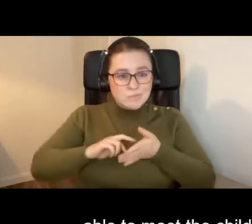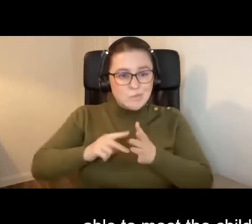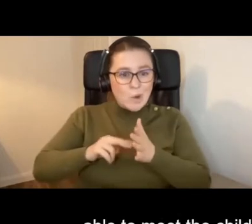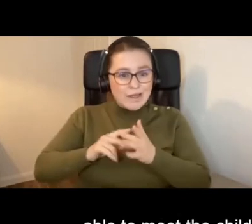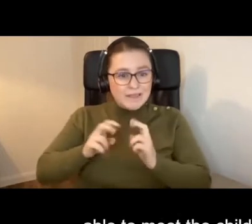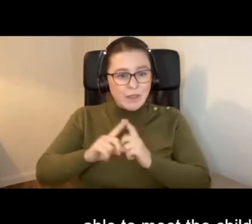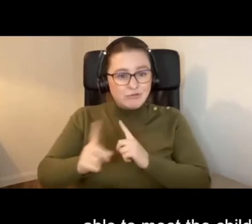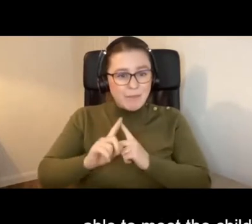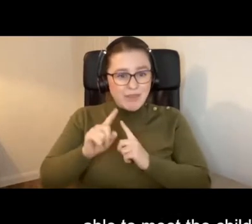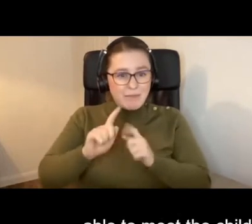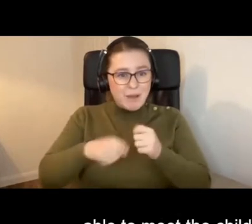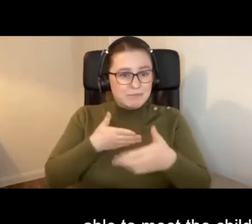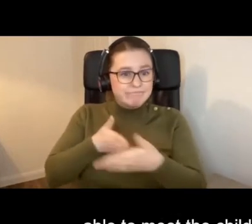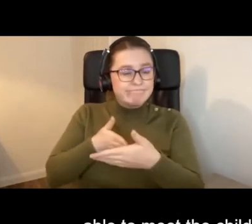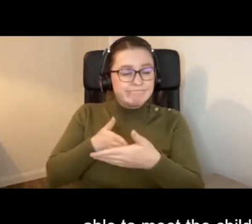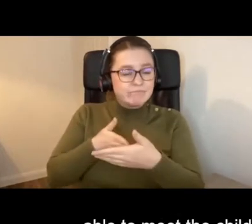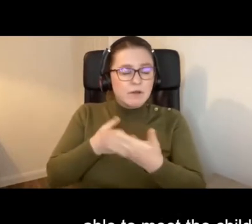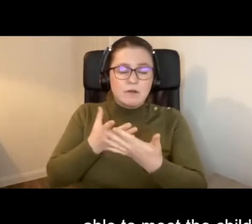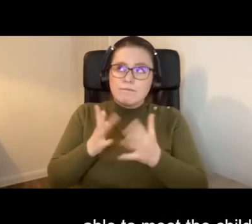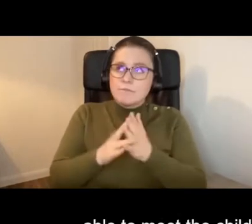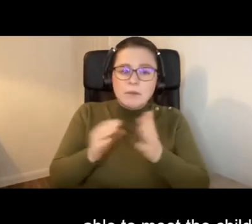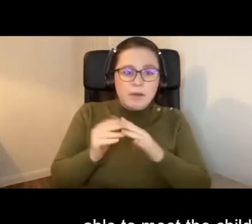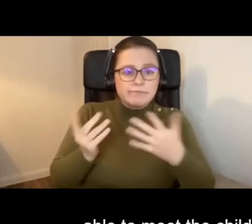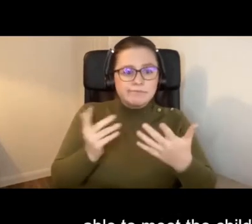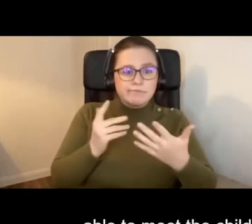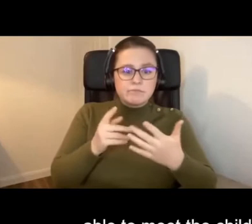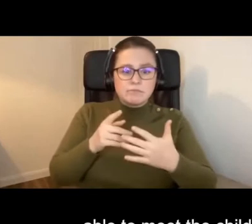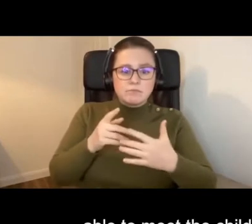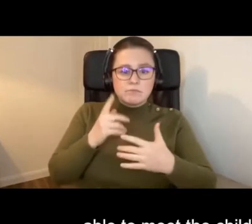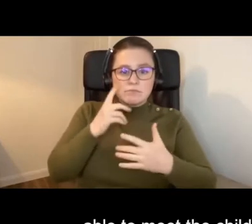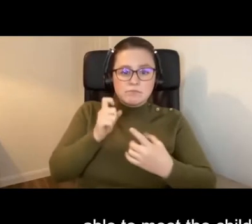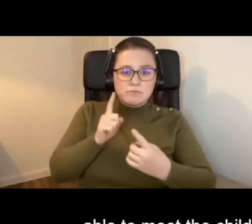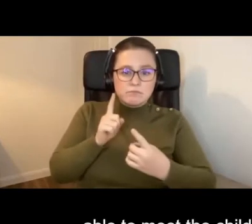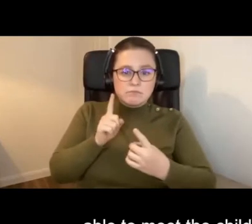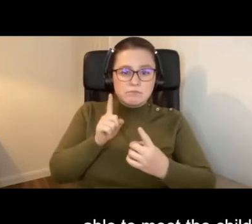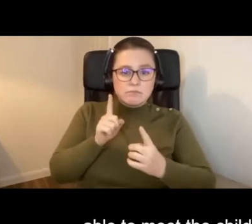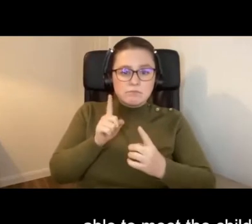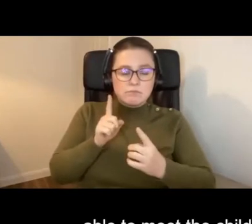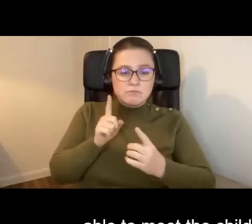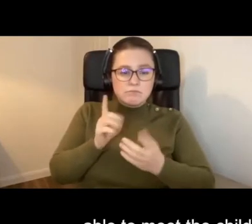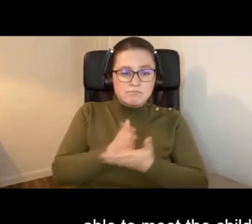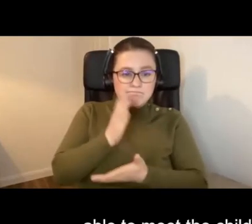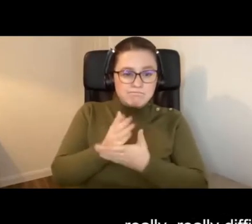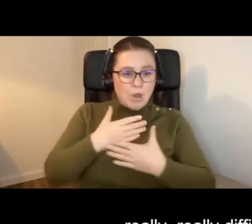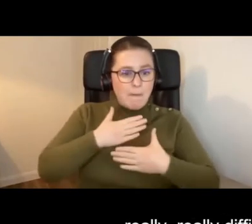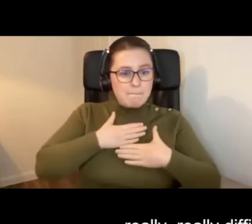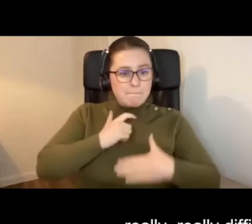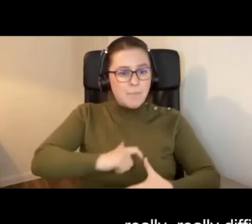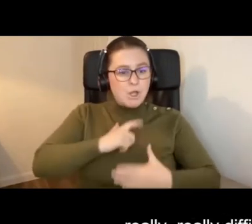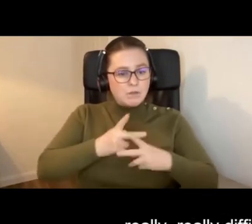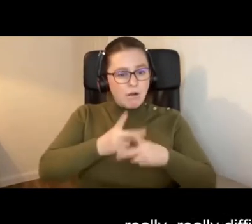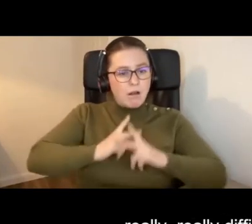trip that stand in the way. So things like being able to meet the children's personal care and